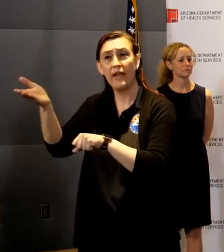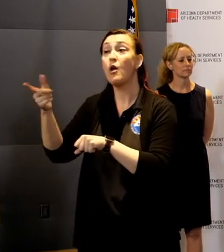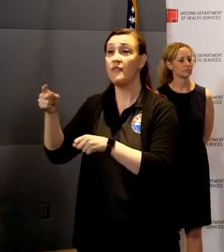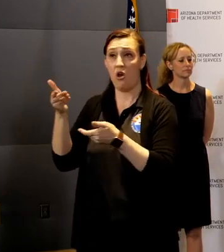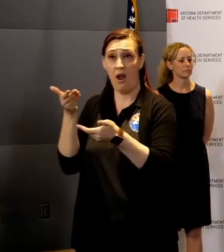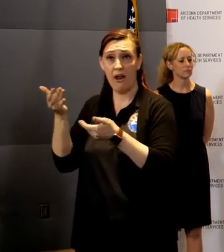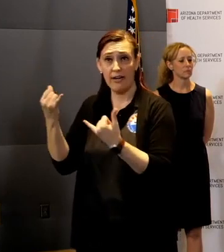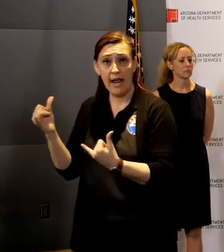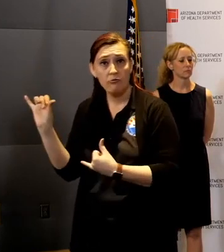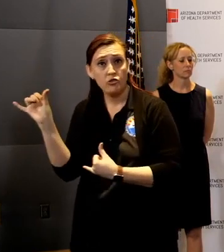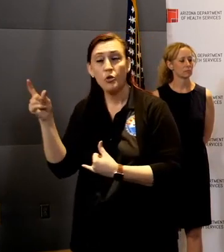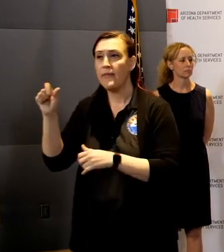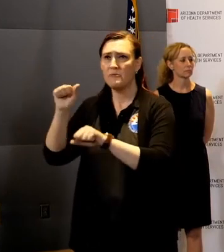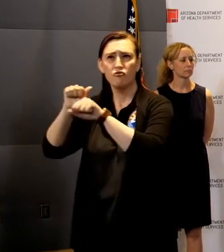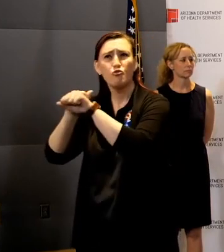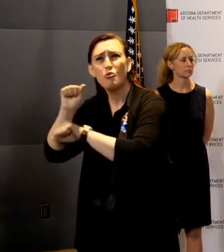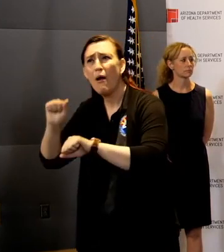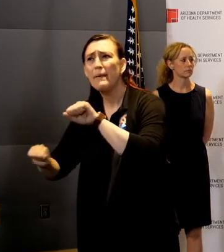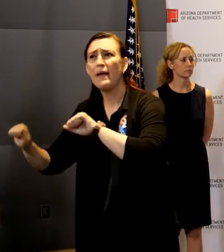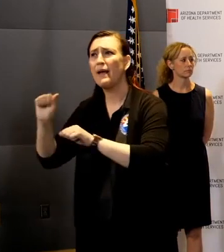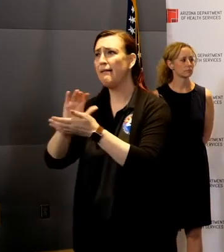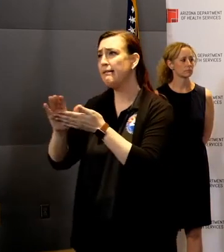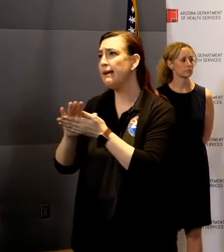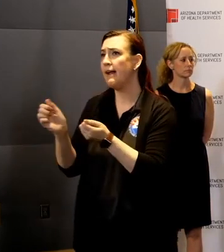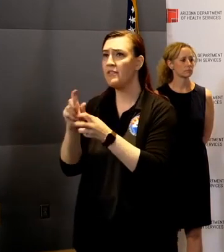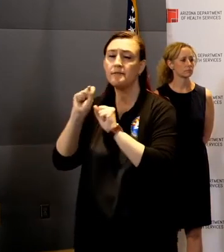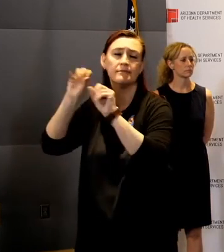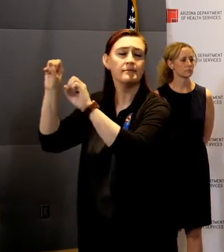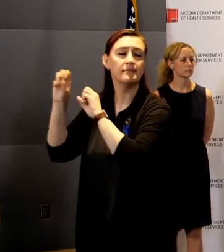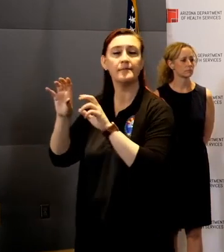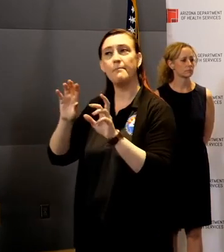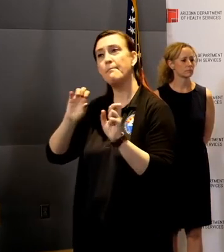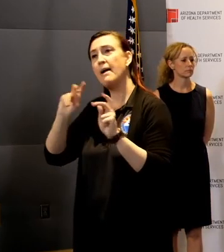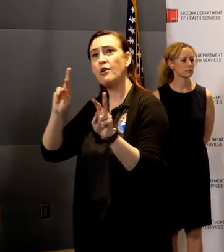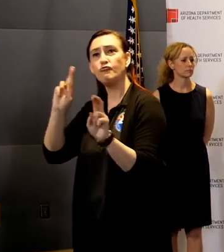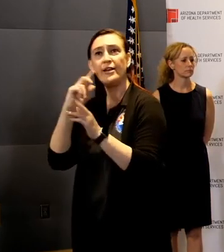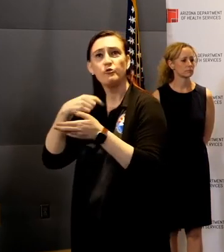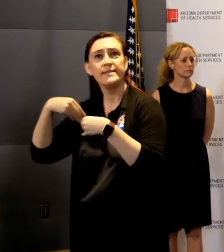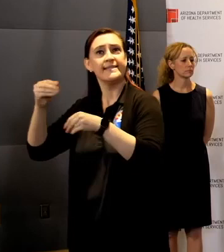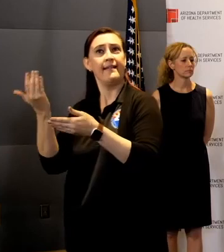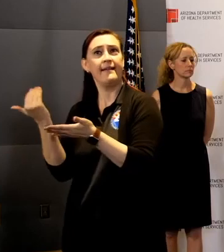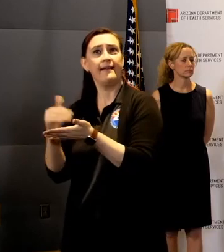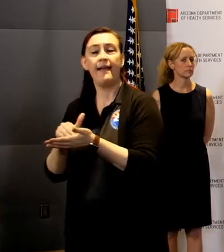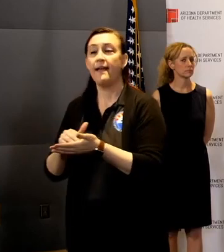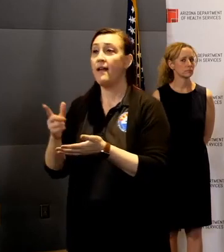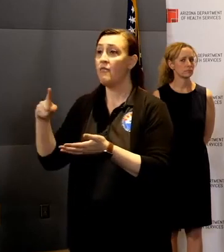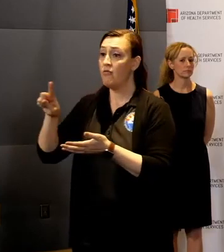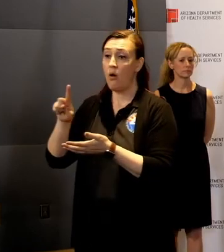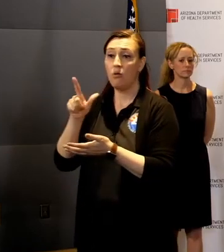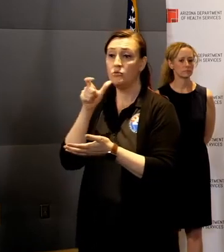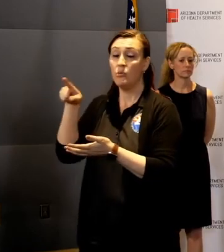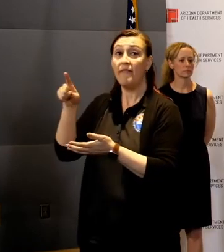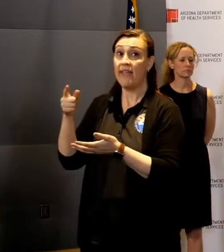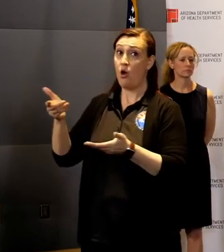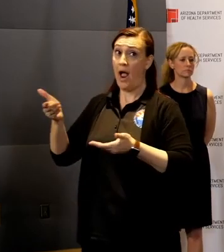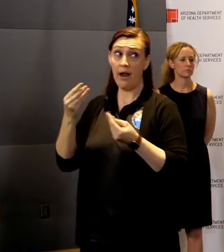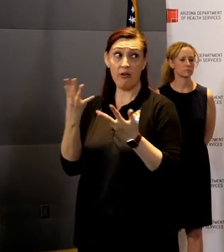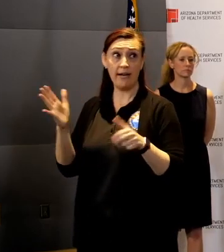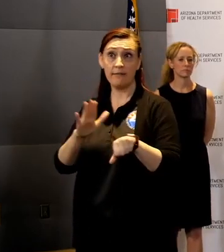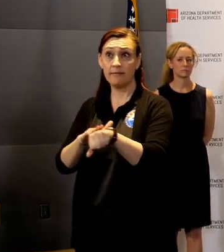been scrubbing and cleaning and replenishing these shelves. These employers are hiring